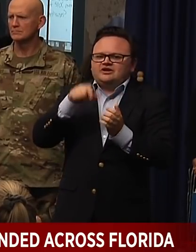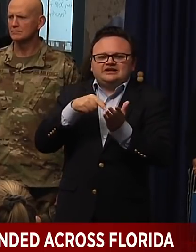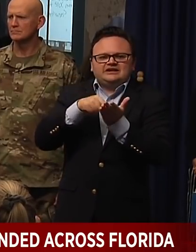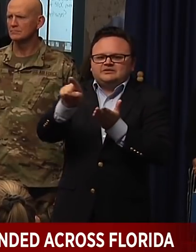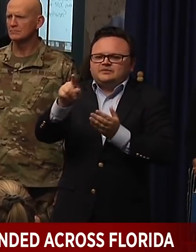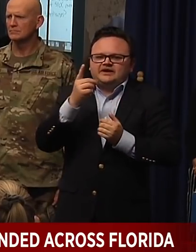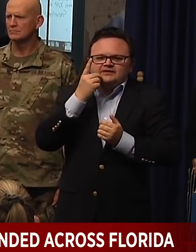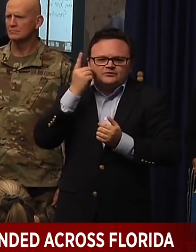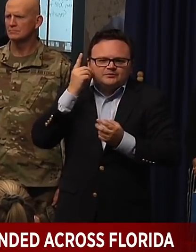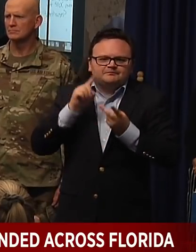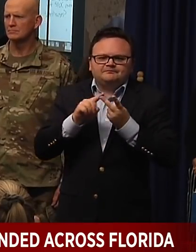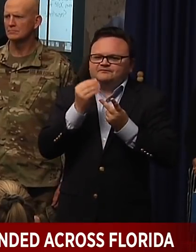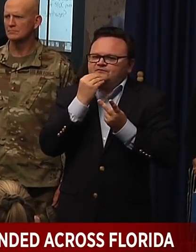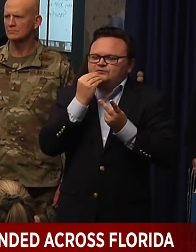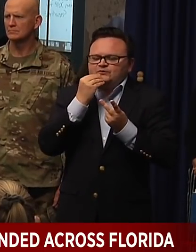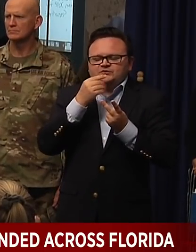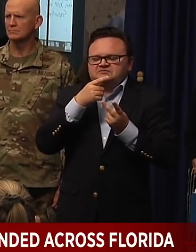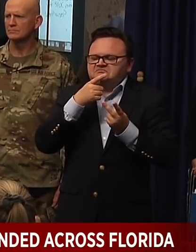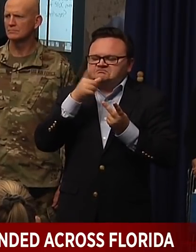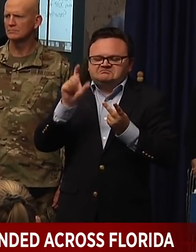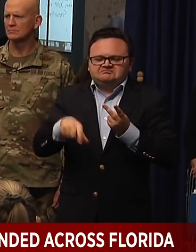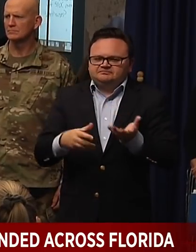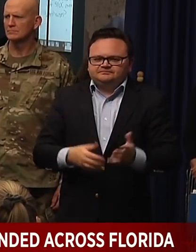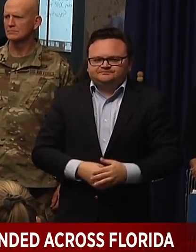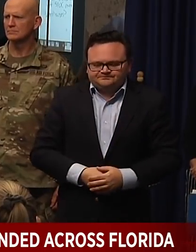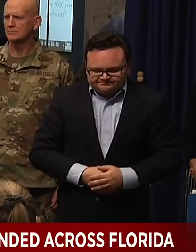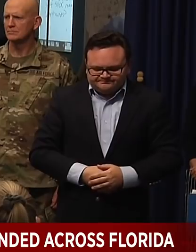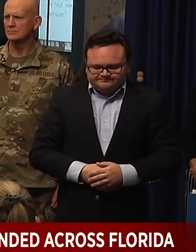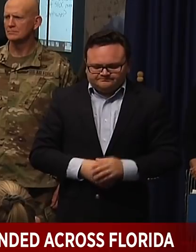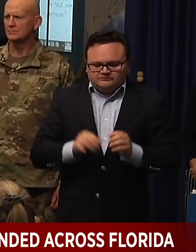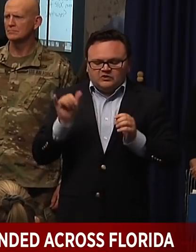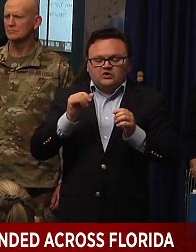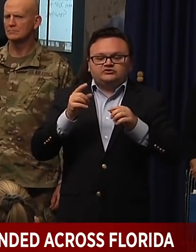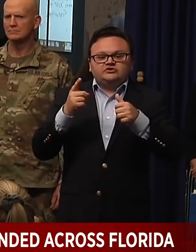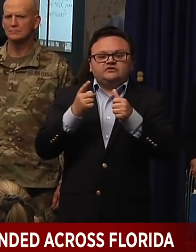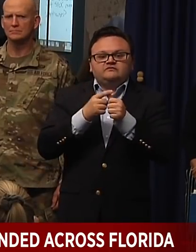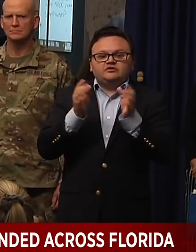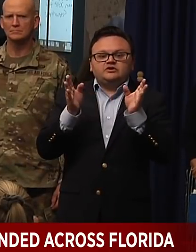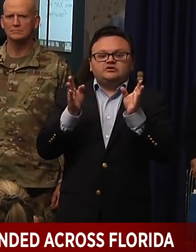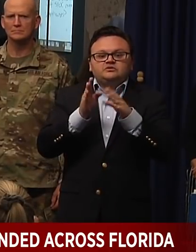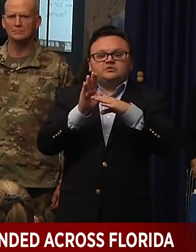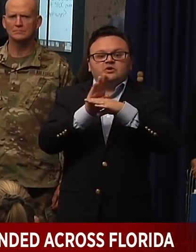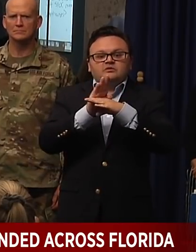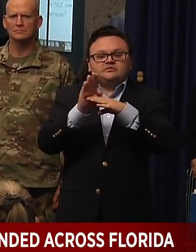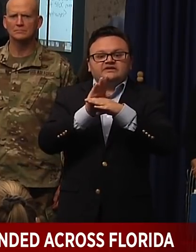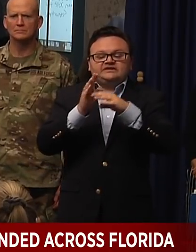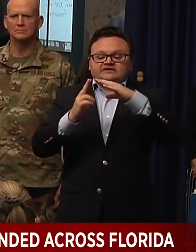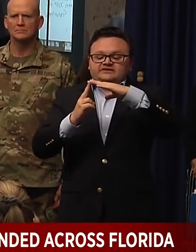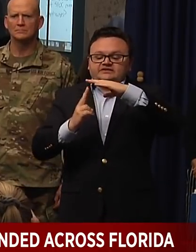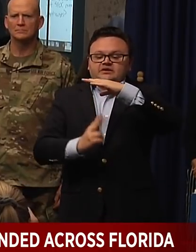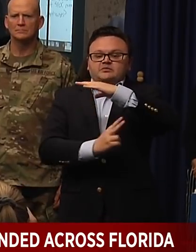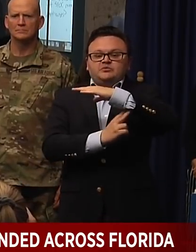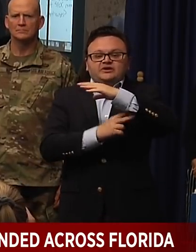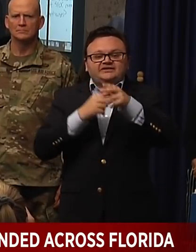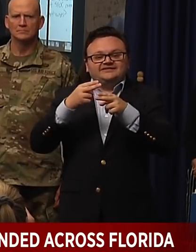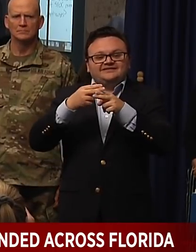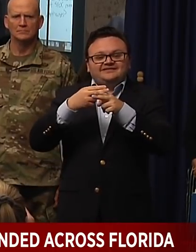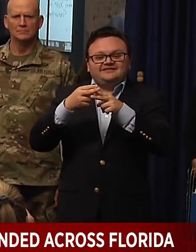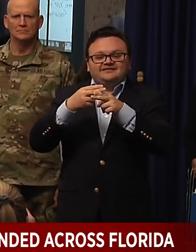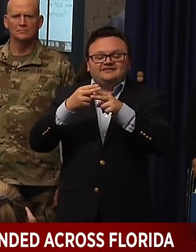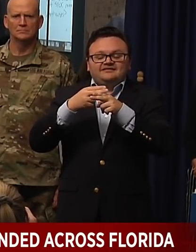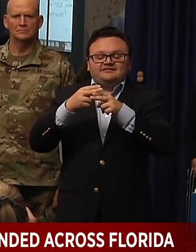I'm also happy to report that the first small business bridge loans have been approved by the Department of Economic Opportunity.